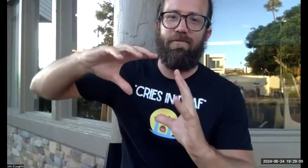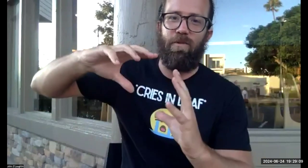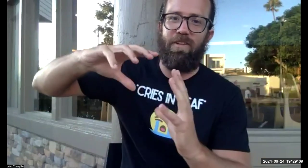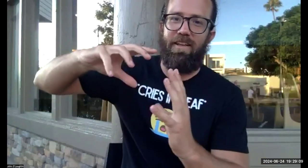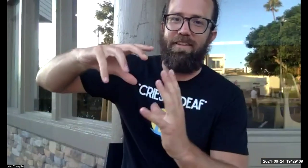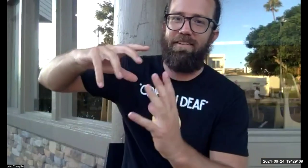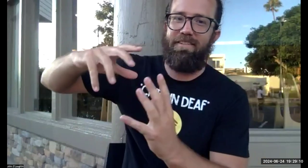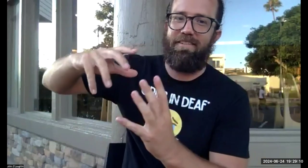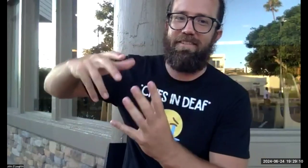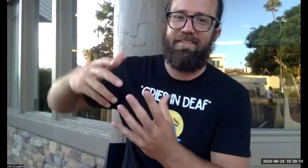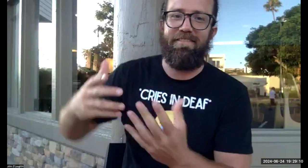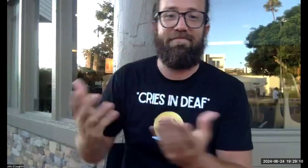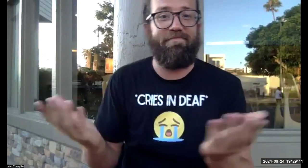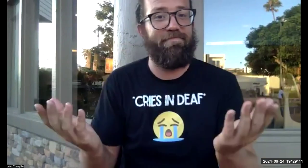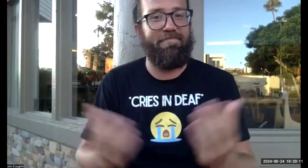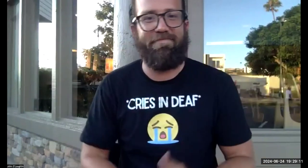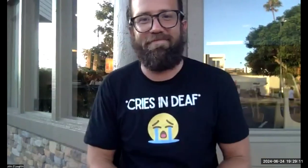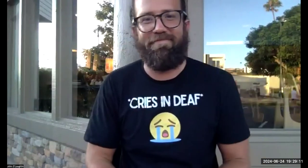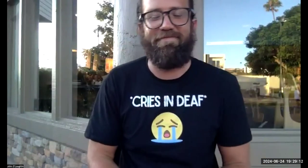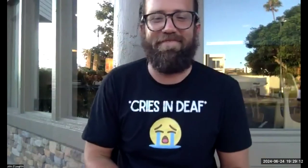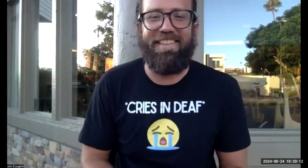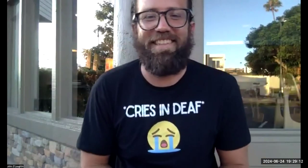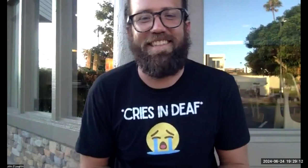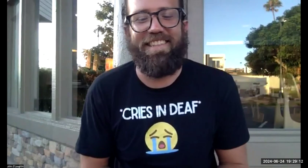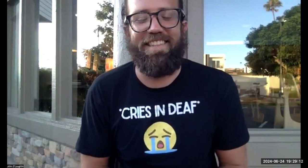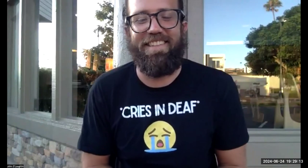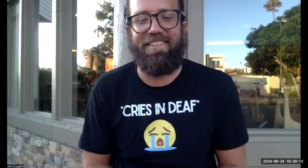It just means that the earth is still rotating. That's why there's sounds in the background.